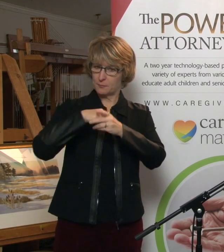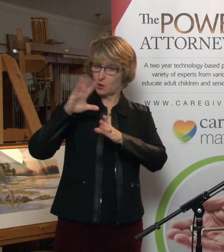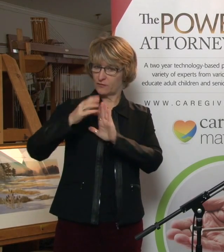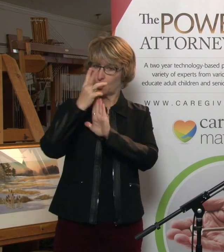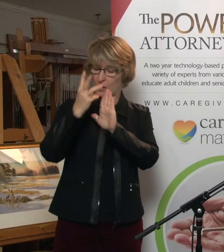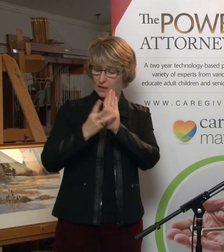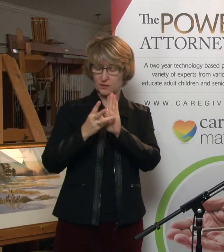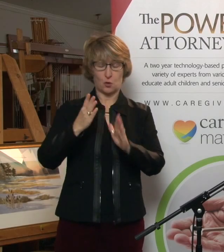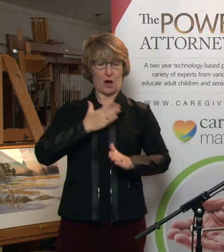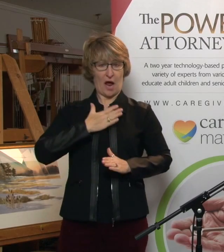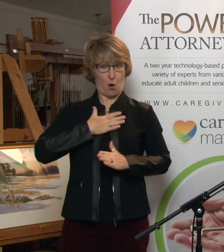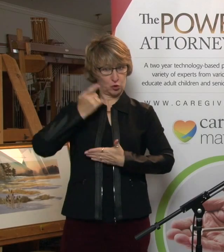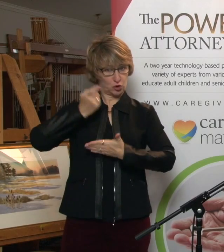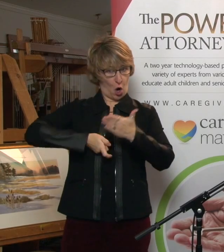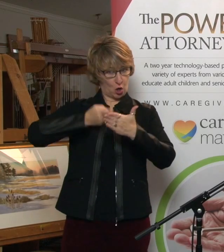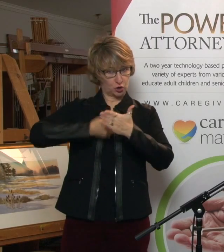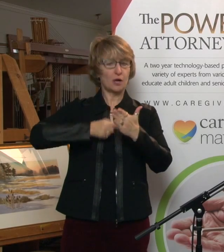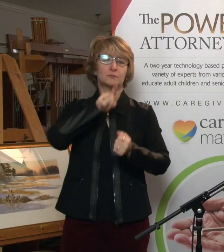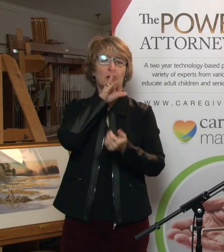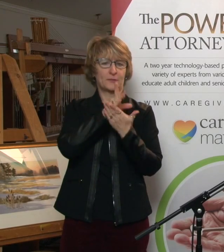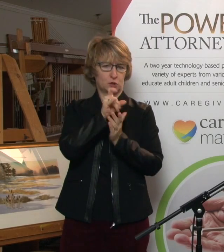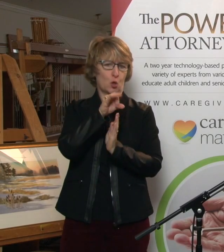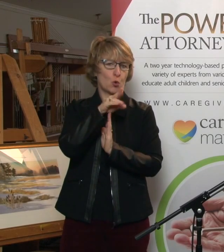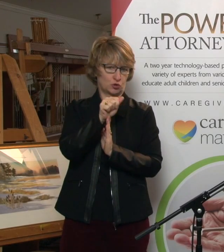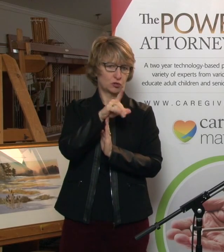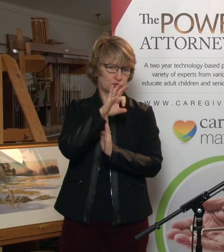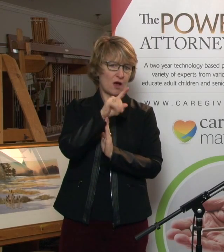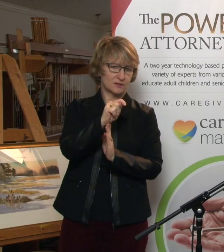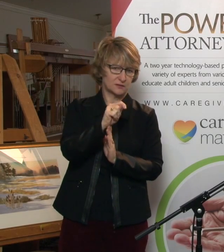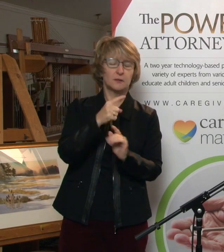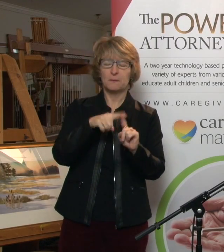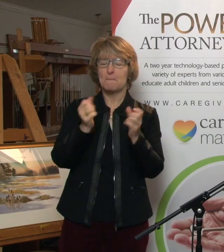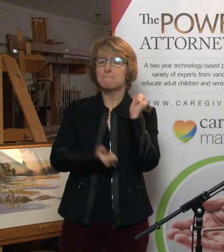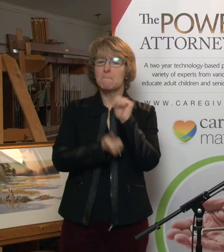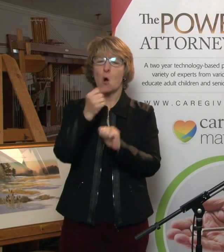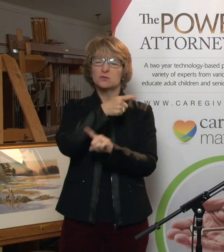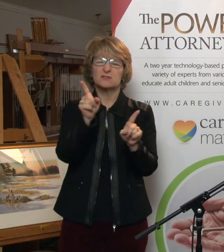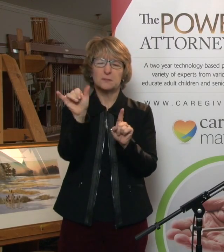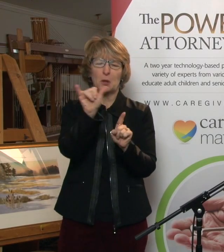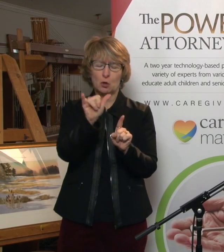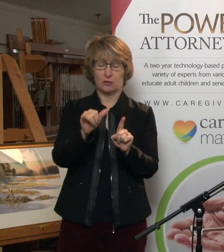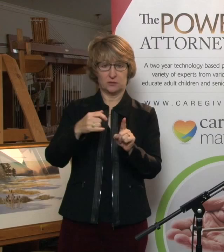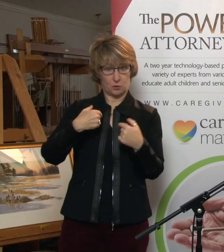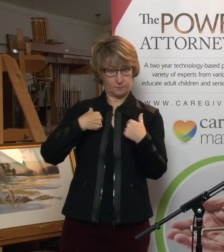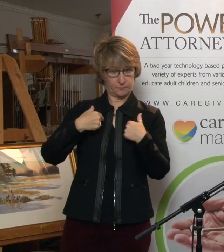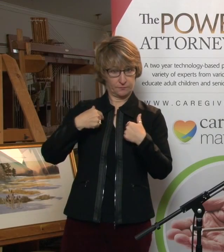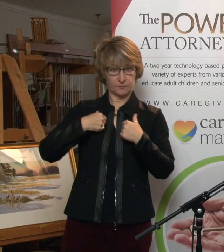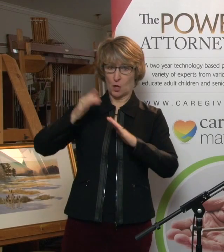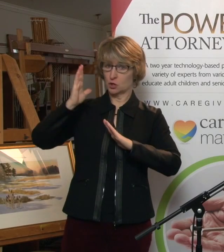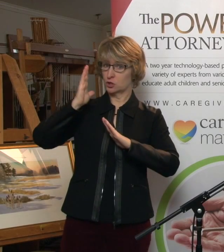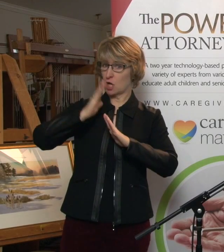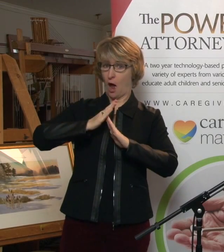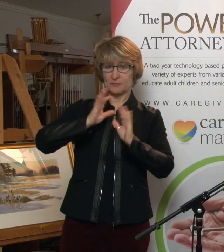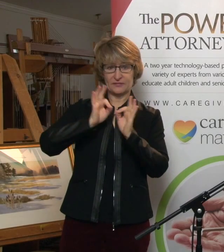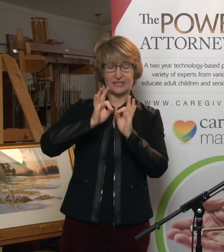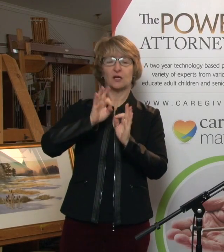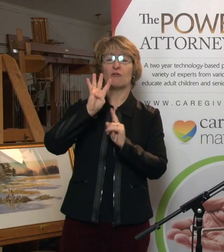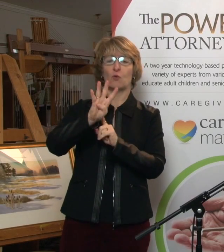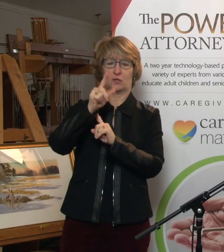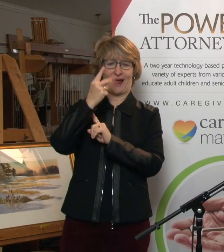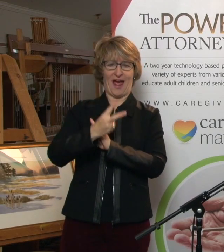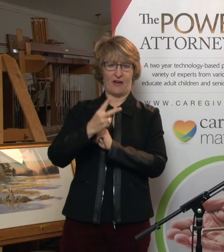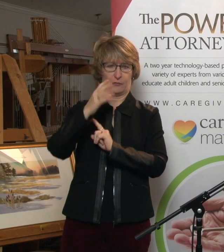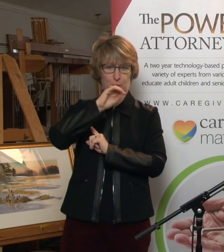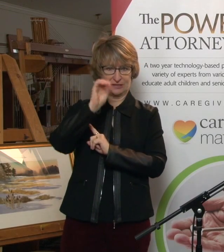charge, and this is, I'm speaking for Scotia, but all of the trust companies operate in pretty much the same way. Our top fee is 4.5%,